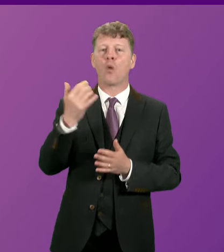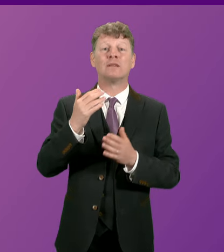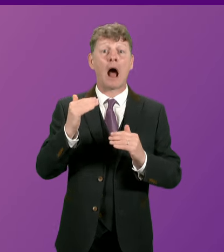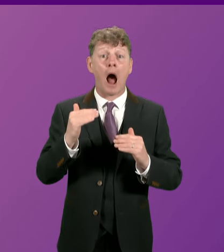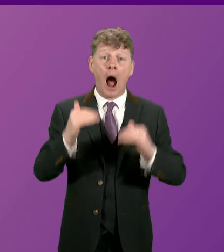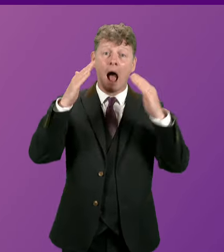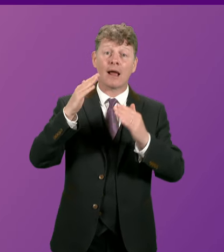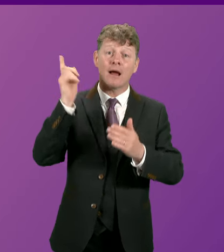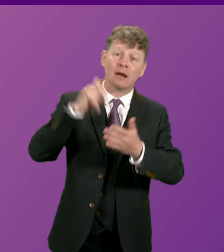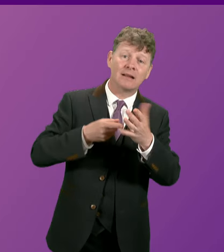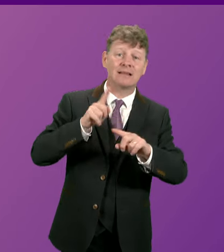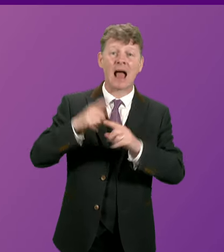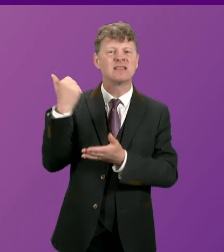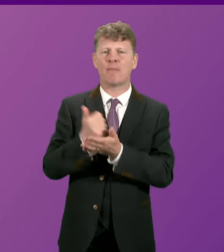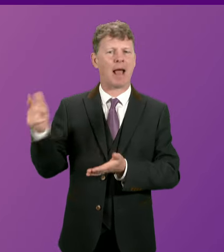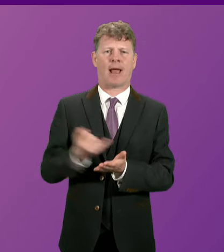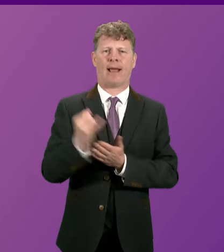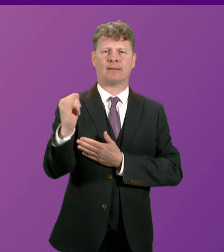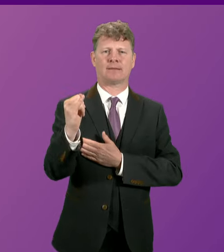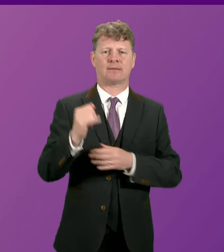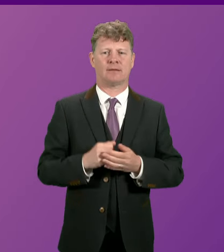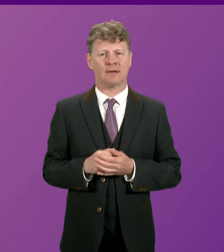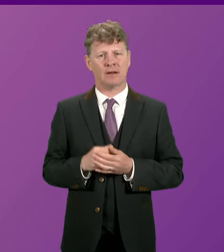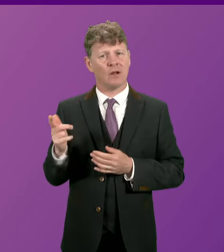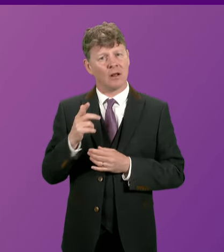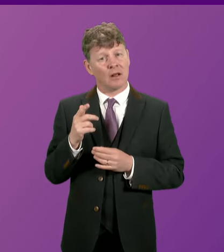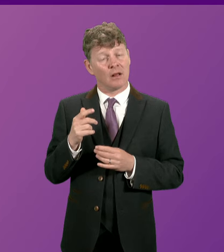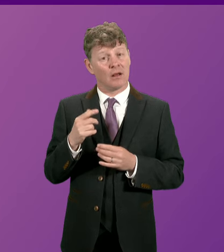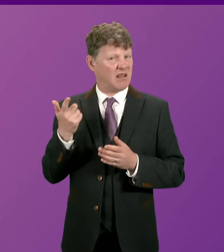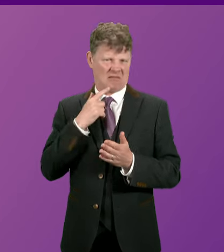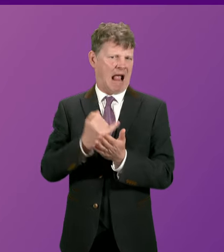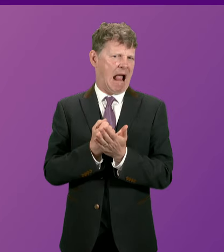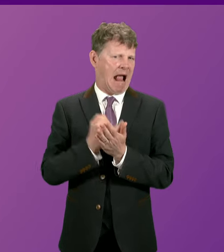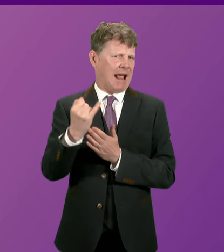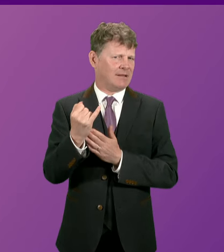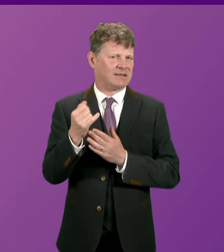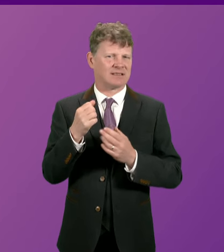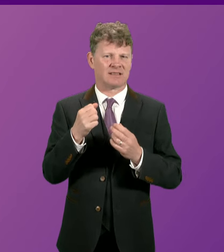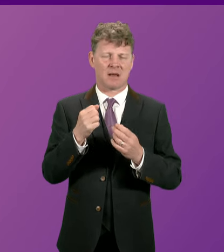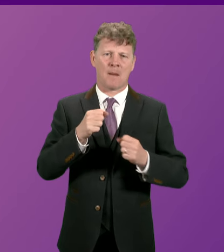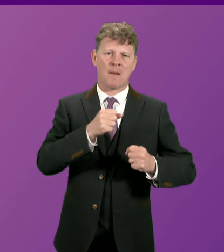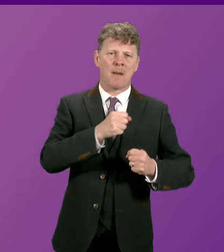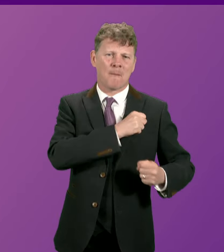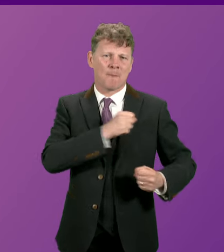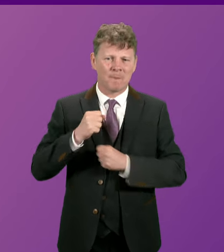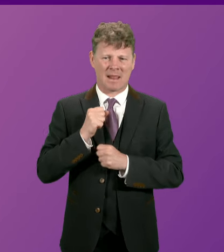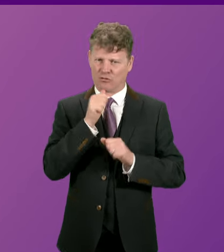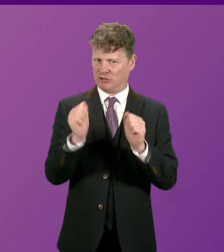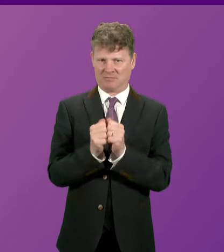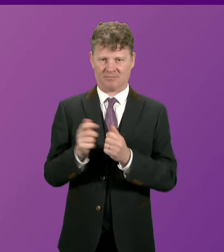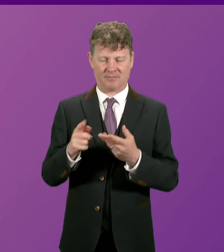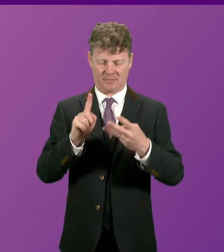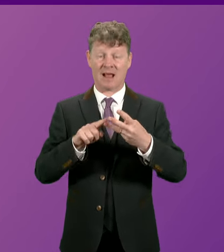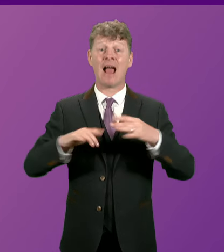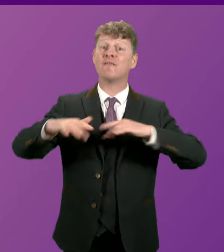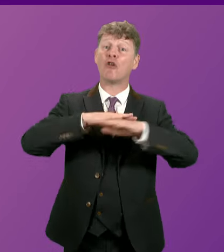taxes on banks. When it comes to veterans generally voted against strengthening the military covenant. When it comes to